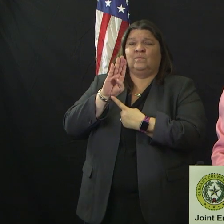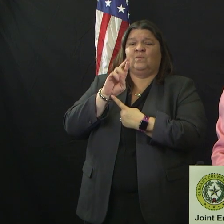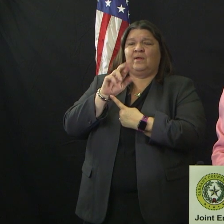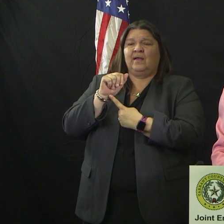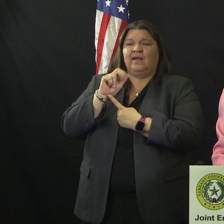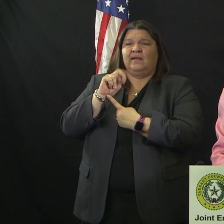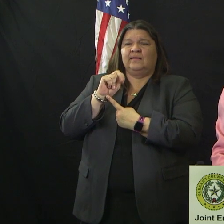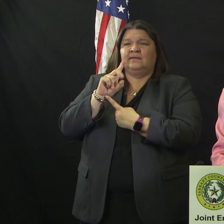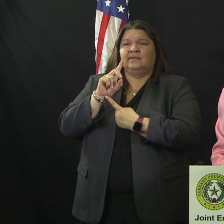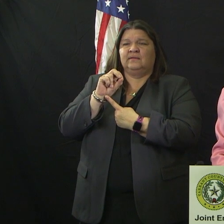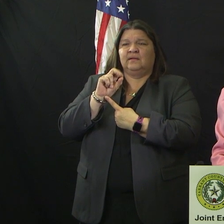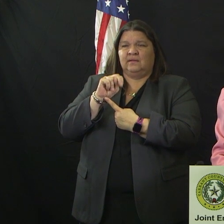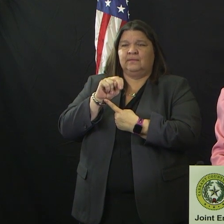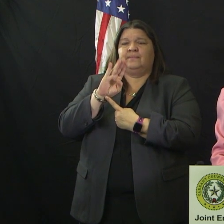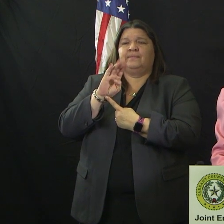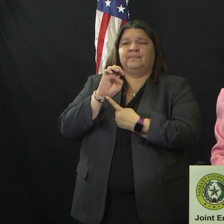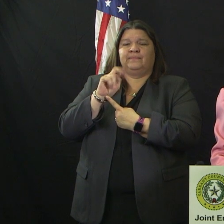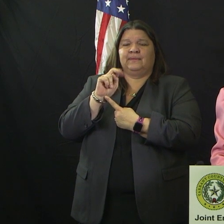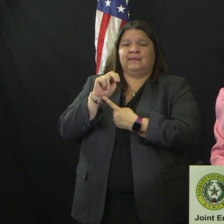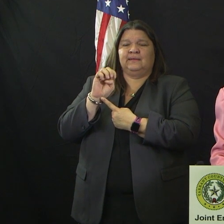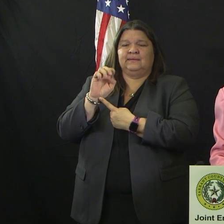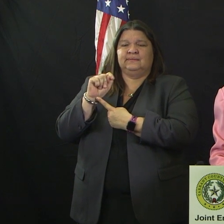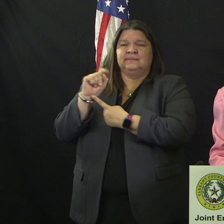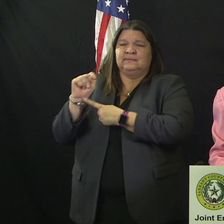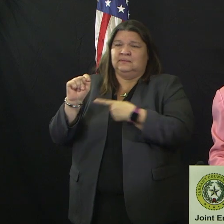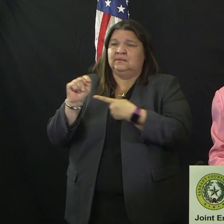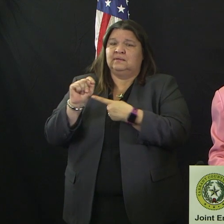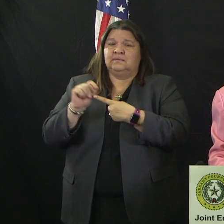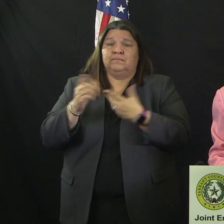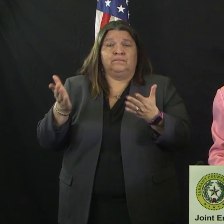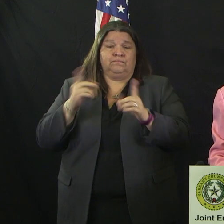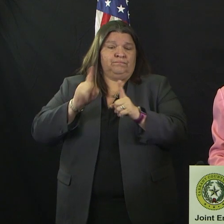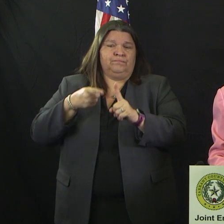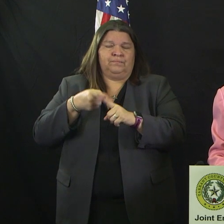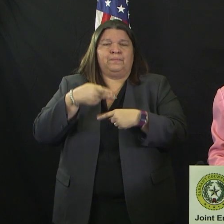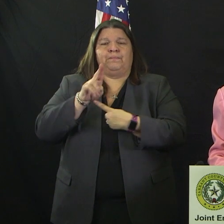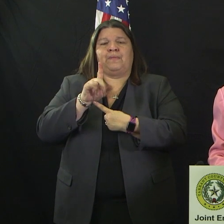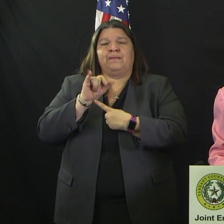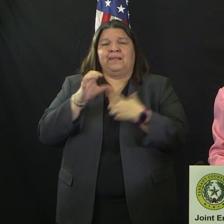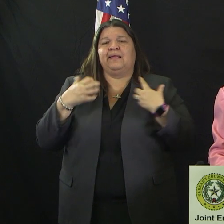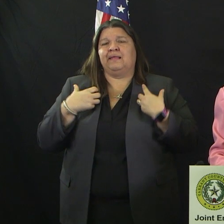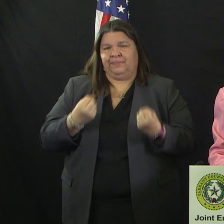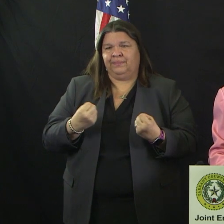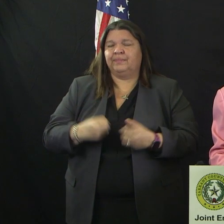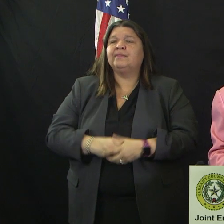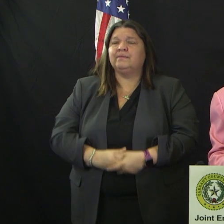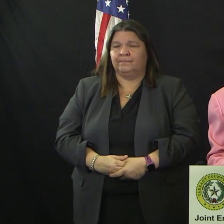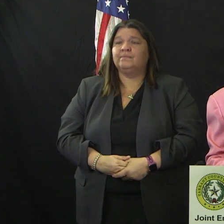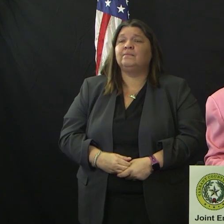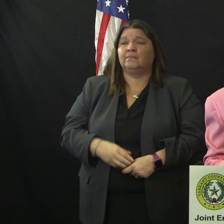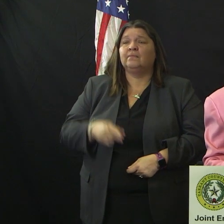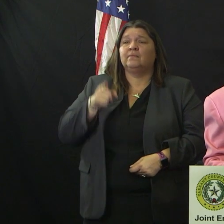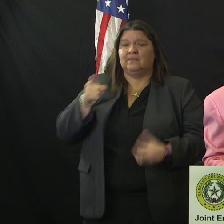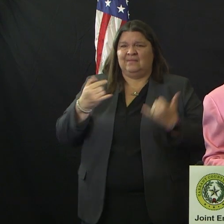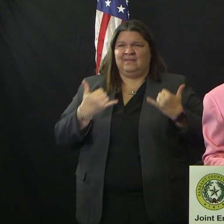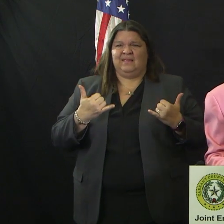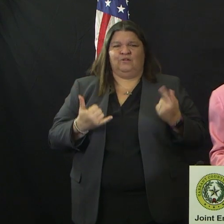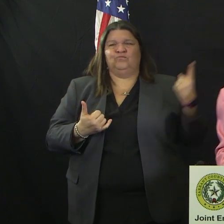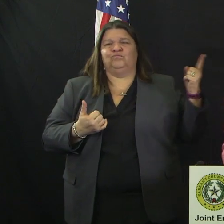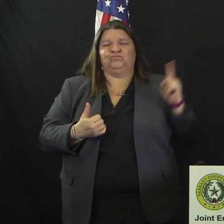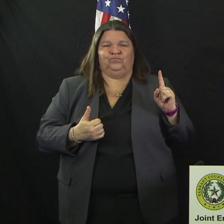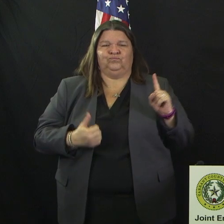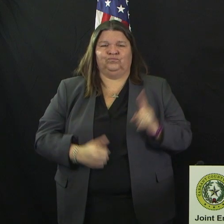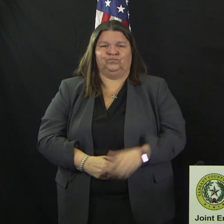public health authority, is with us tonight. And I'm going to turn it over to him to talk to you just a little bit about a couple of issues. Brandon?